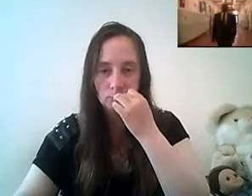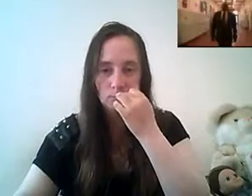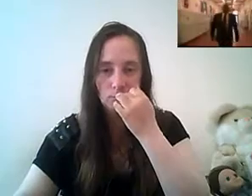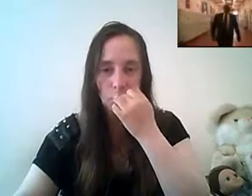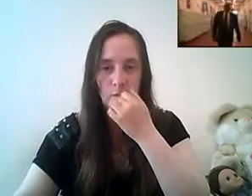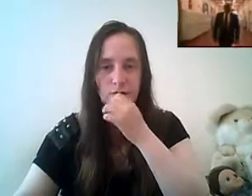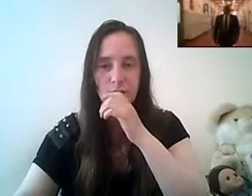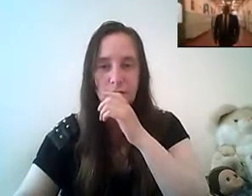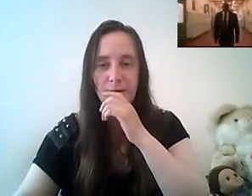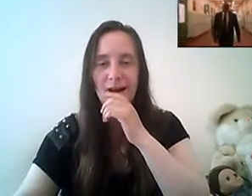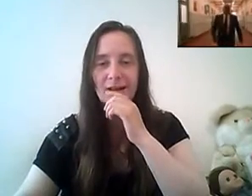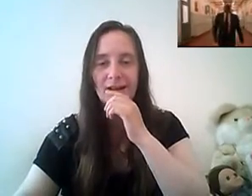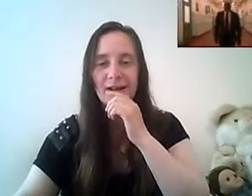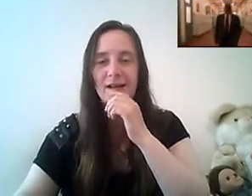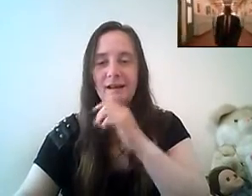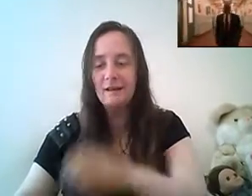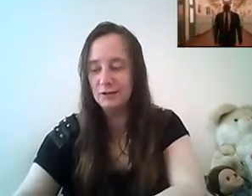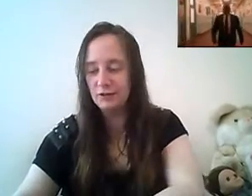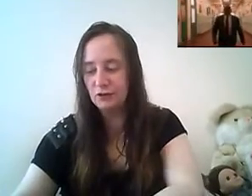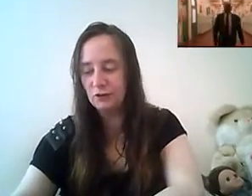oops it's coming back and they're stuck